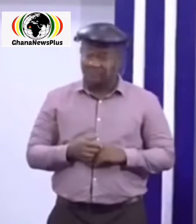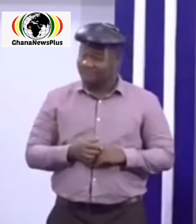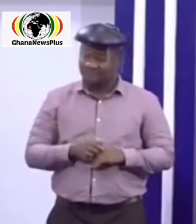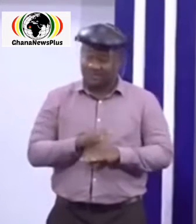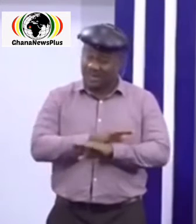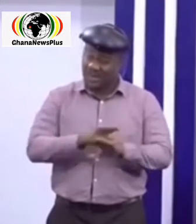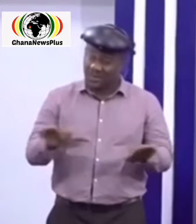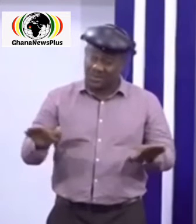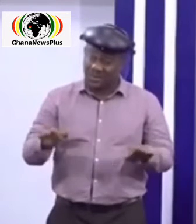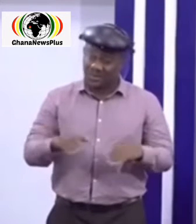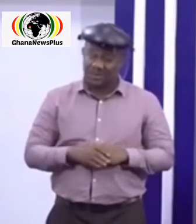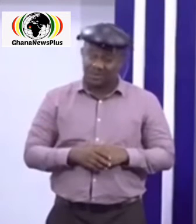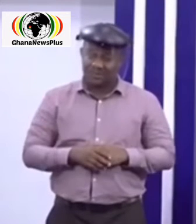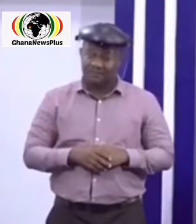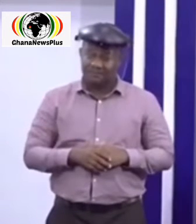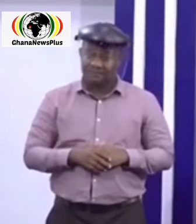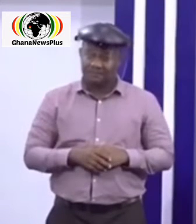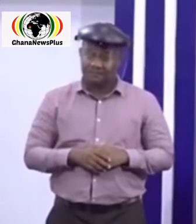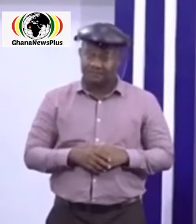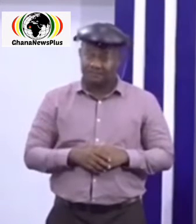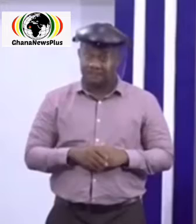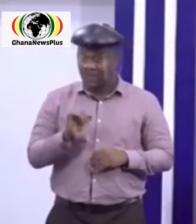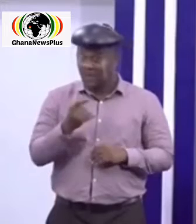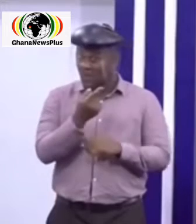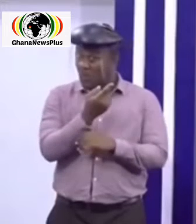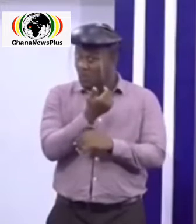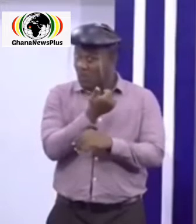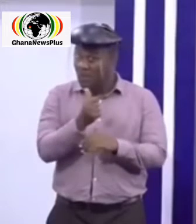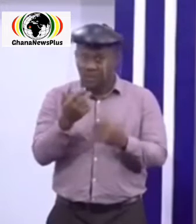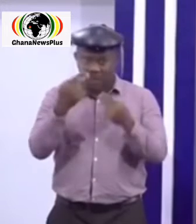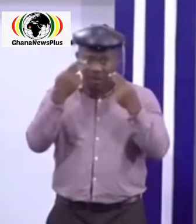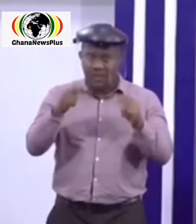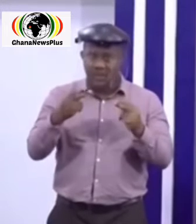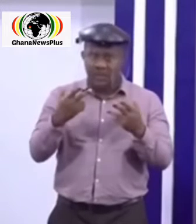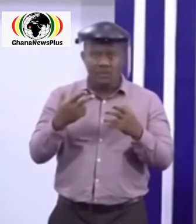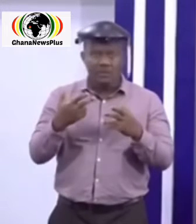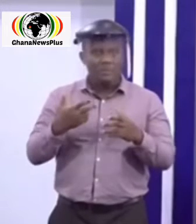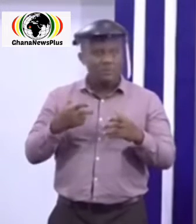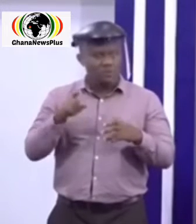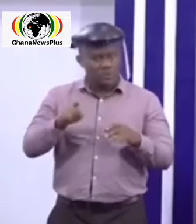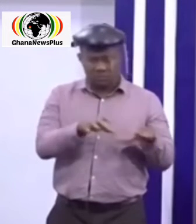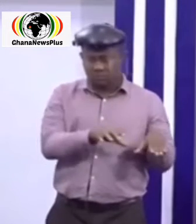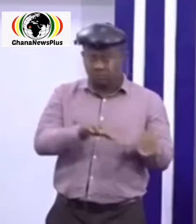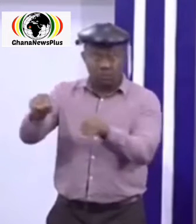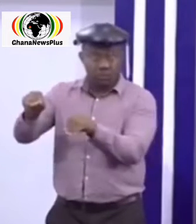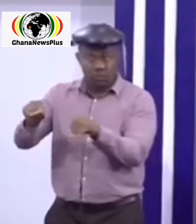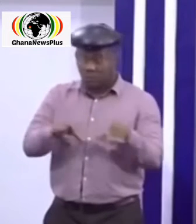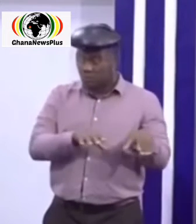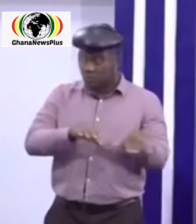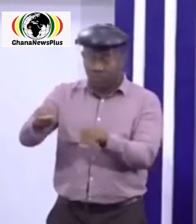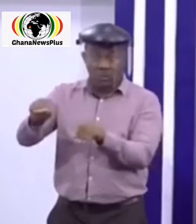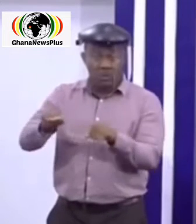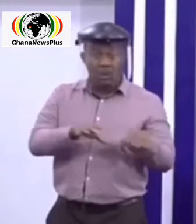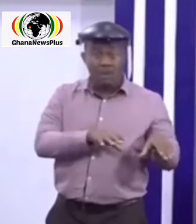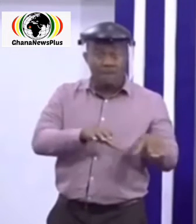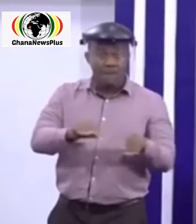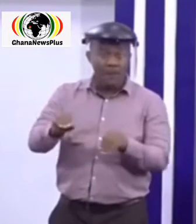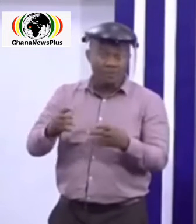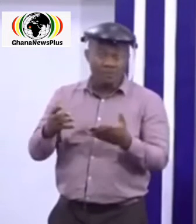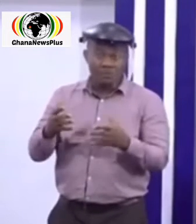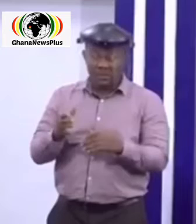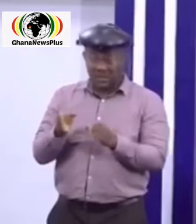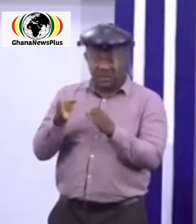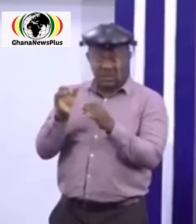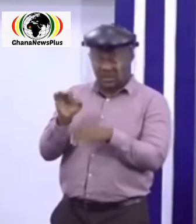follow established evacuation procedures as has learned in annex one to enable evacuation if a